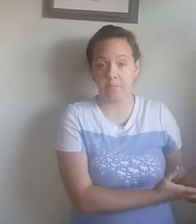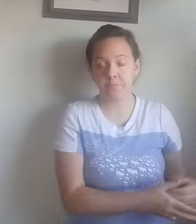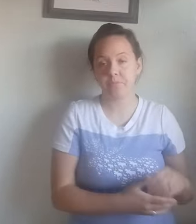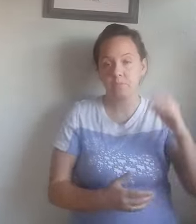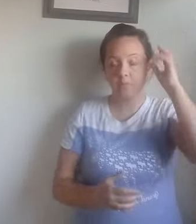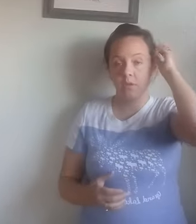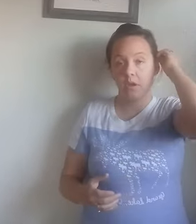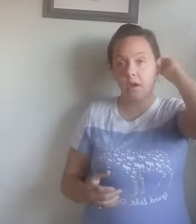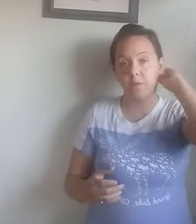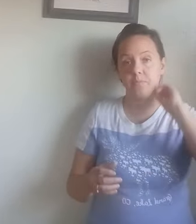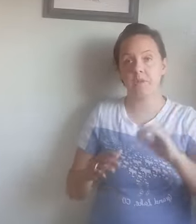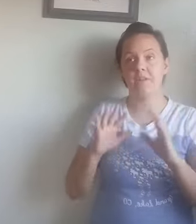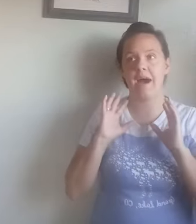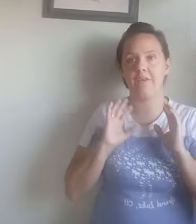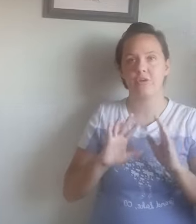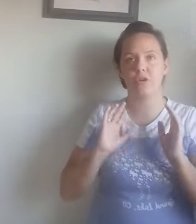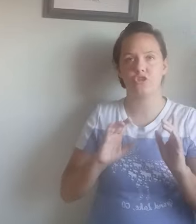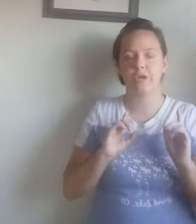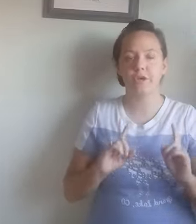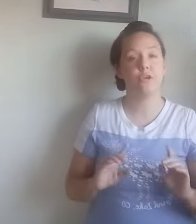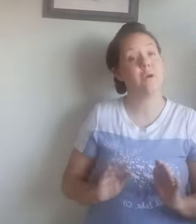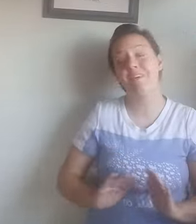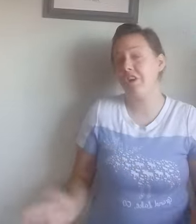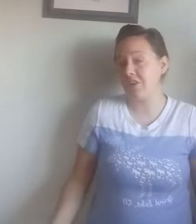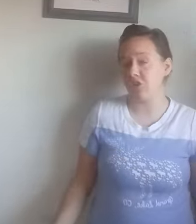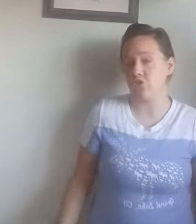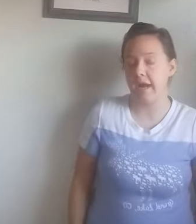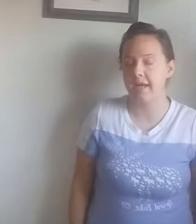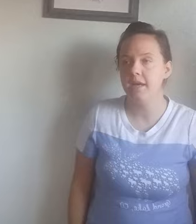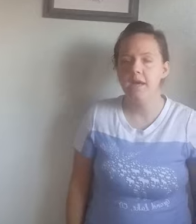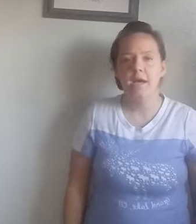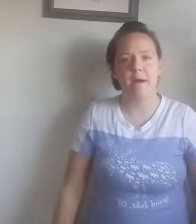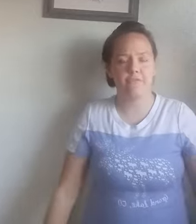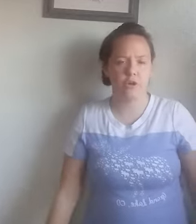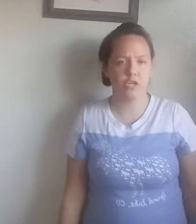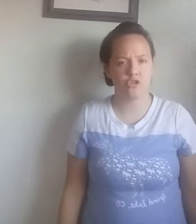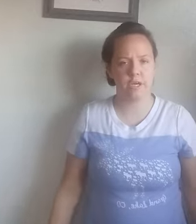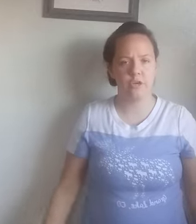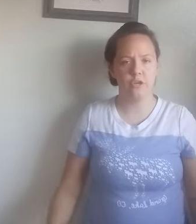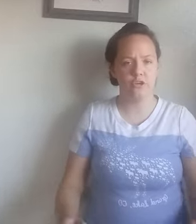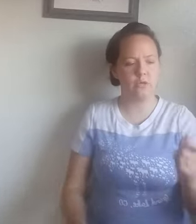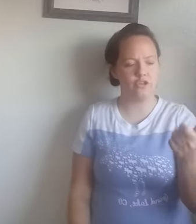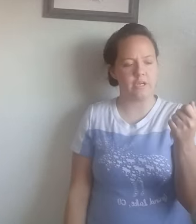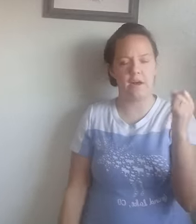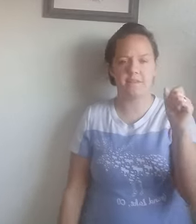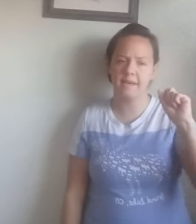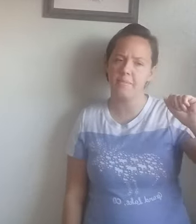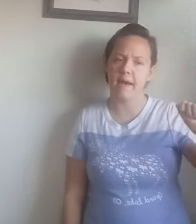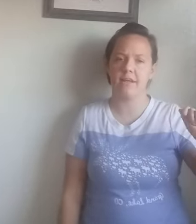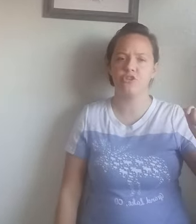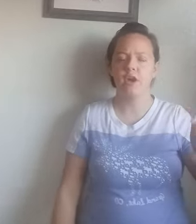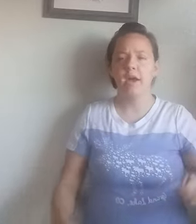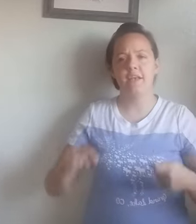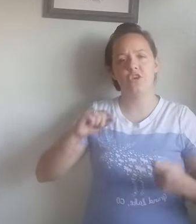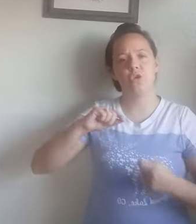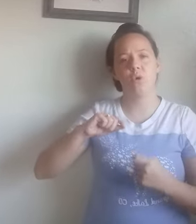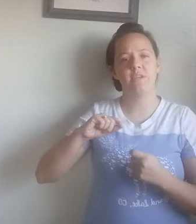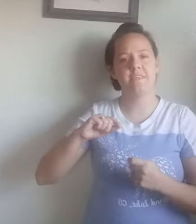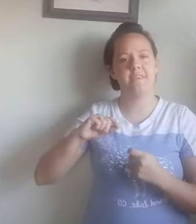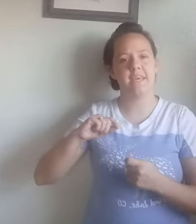I've heard a trick you can do. I've never actually tried it. But I've heard a trick you can do is you can take a match and you can hold it to the